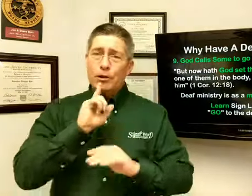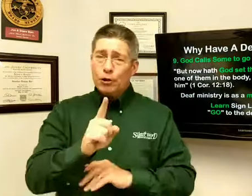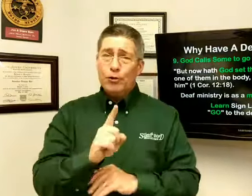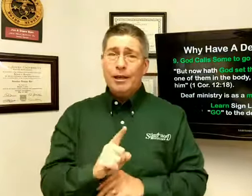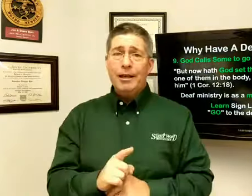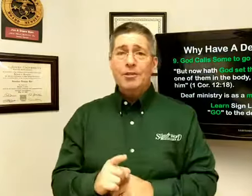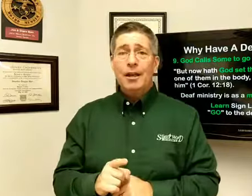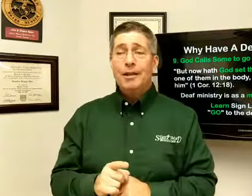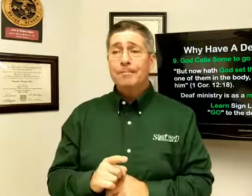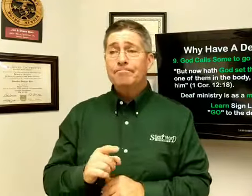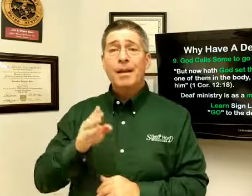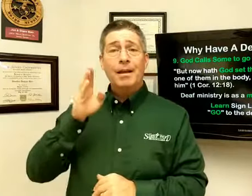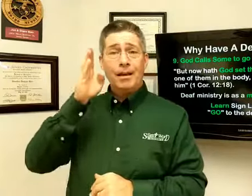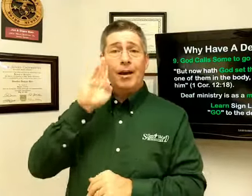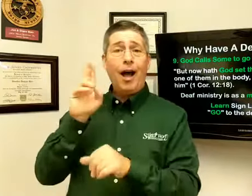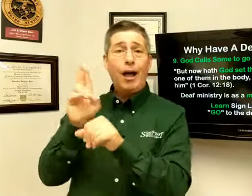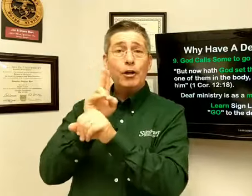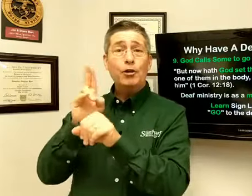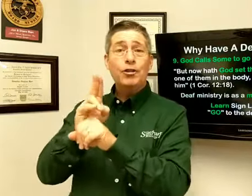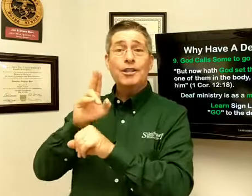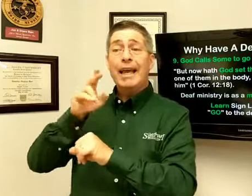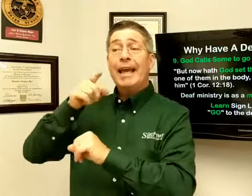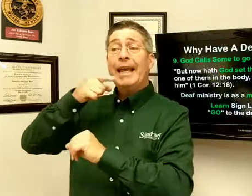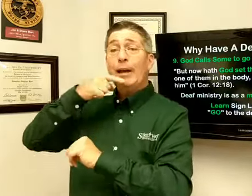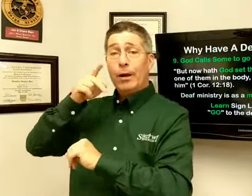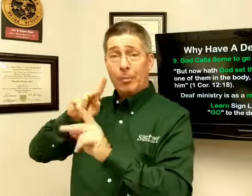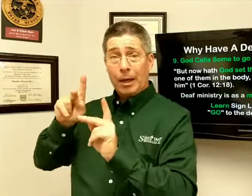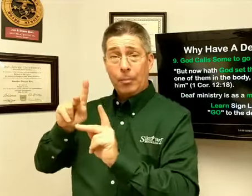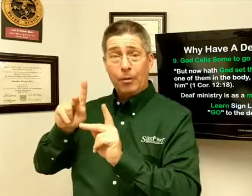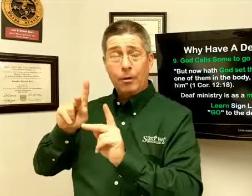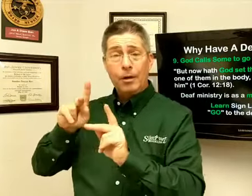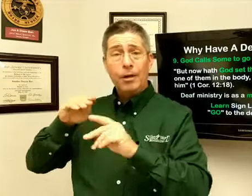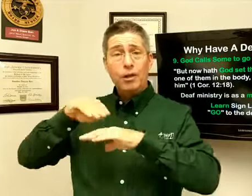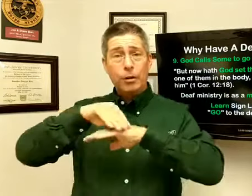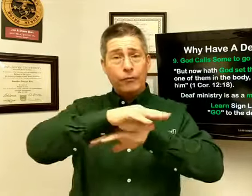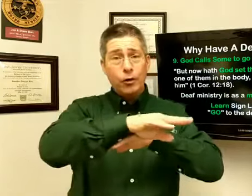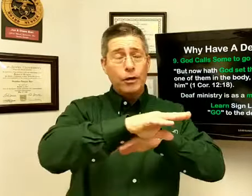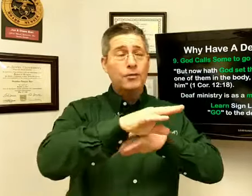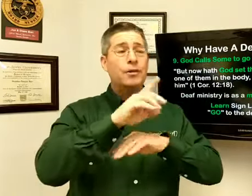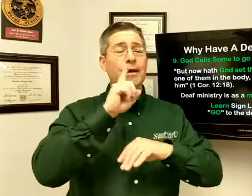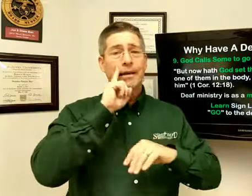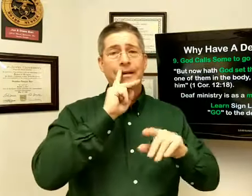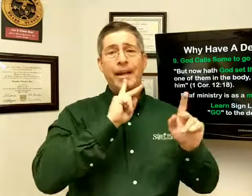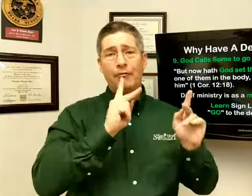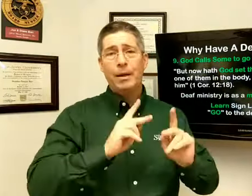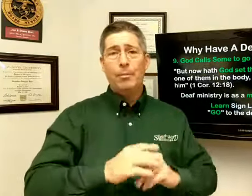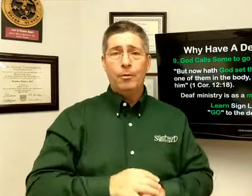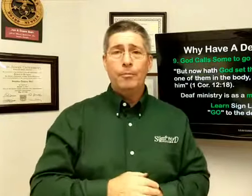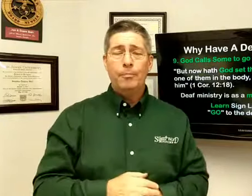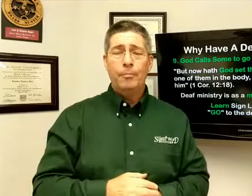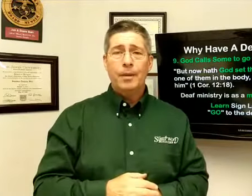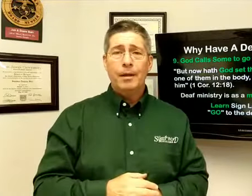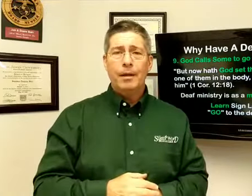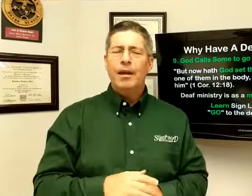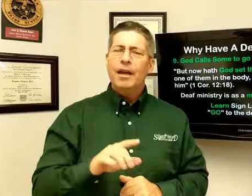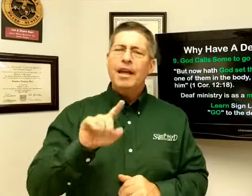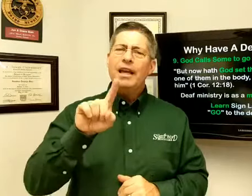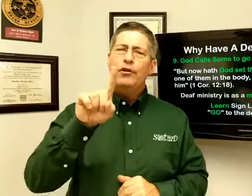truth is, God uses hearing people to influence deaf people. If you